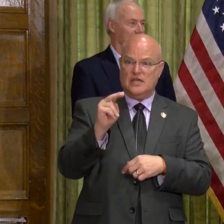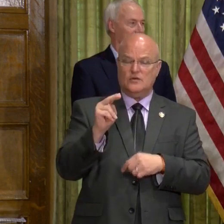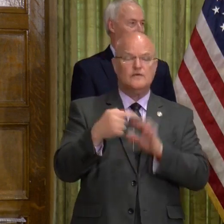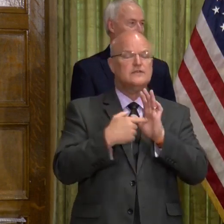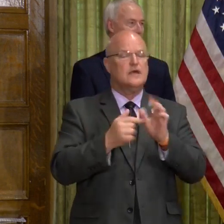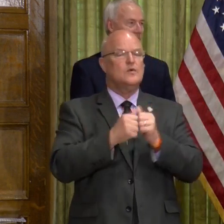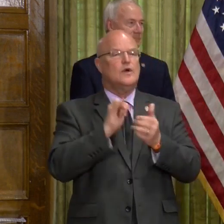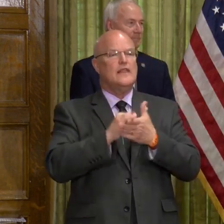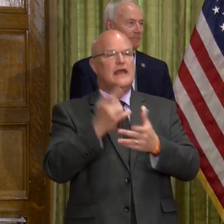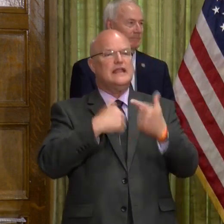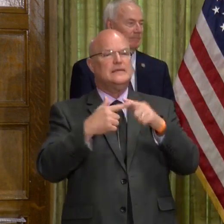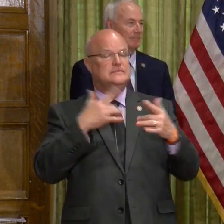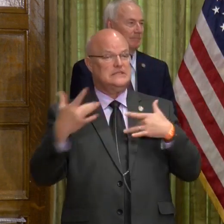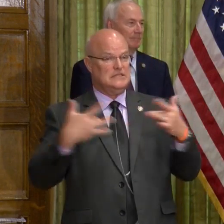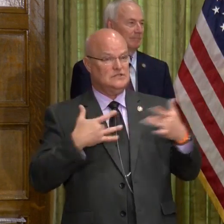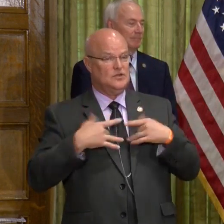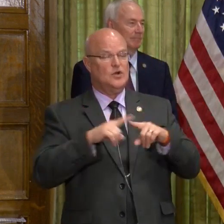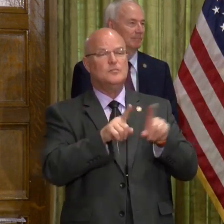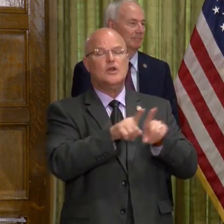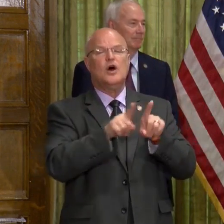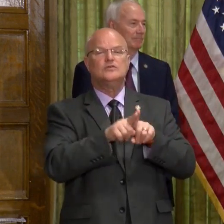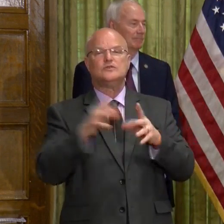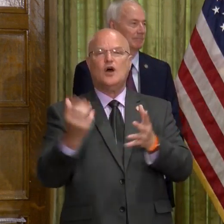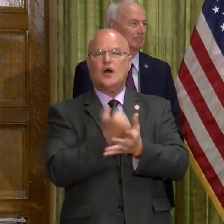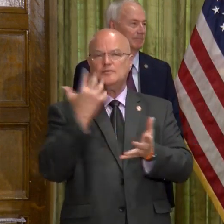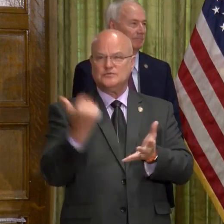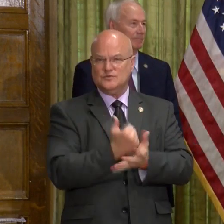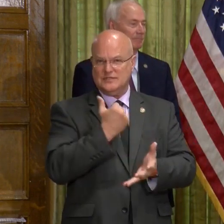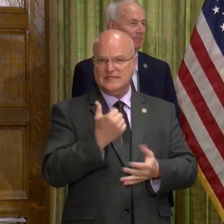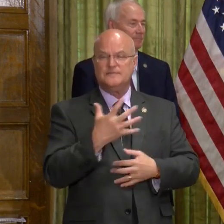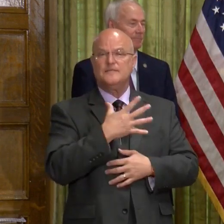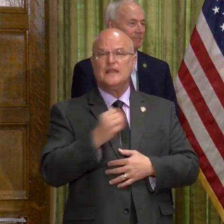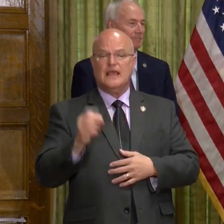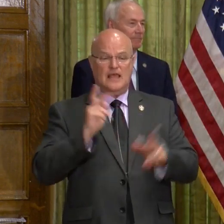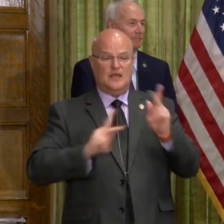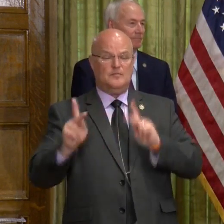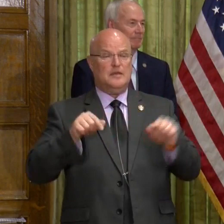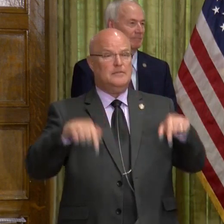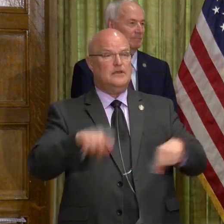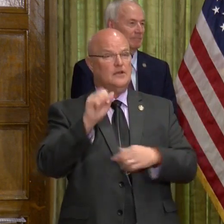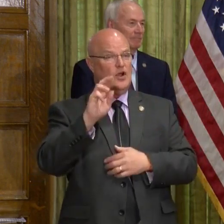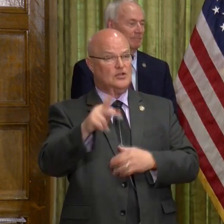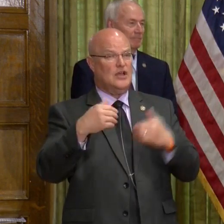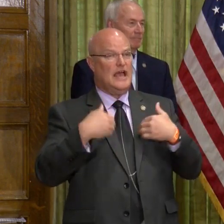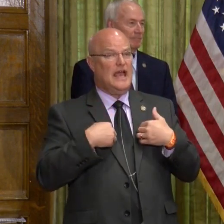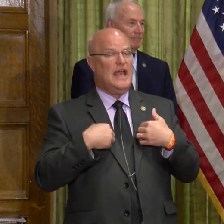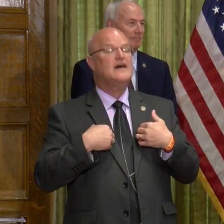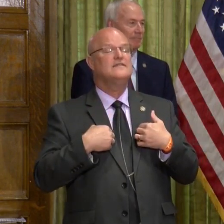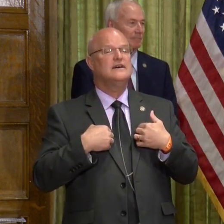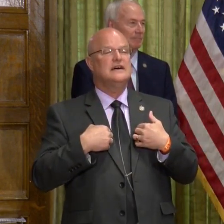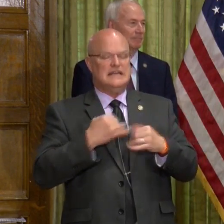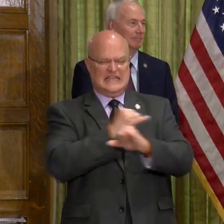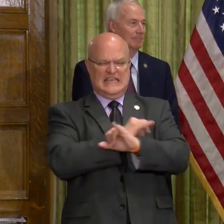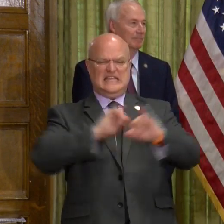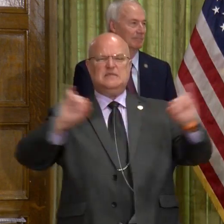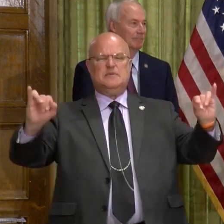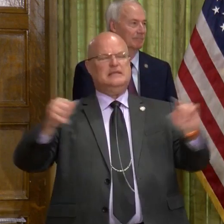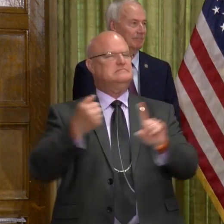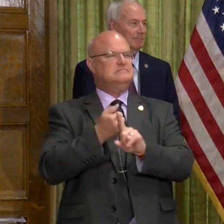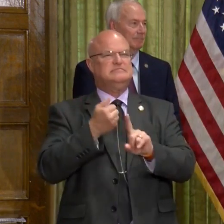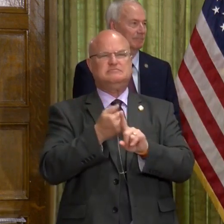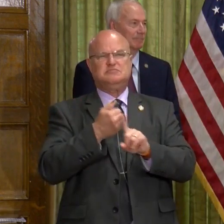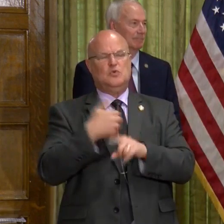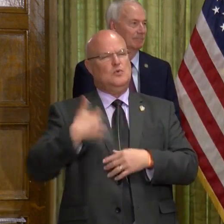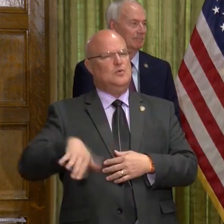with that comes some concern, but also opportunity. And Arkansans, I believe, have an independent streak unlike just about any